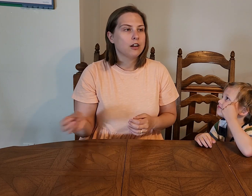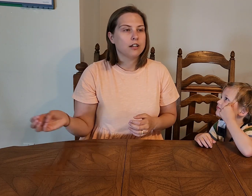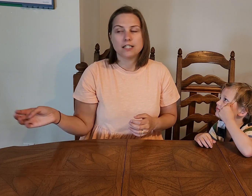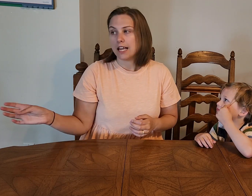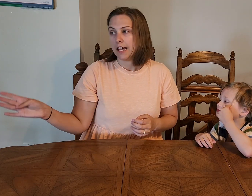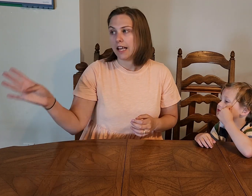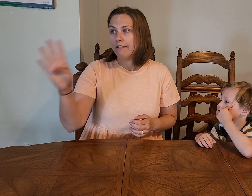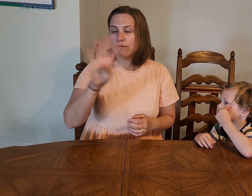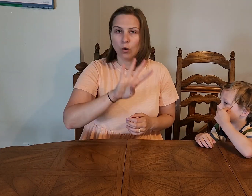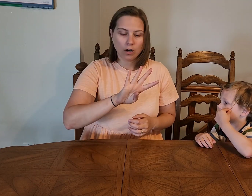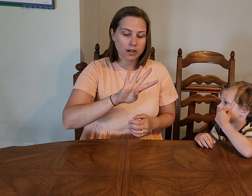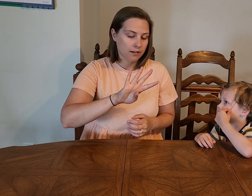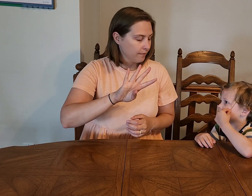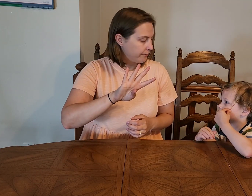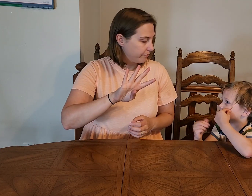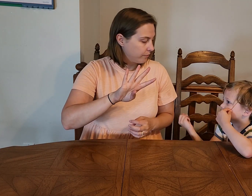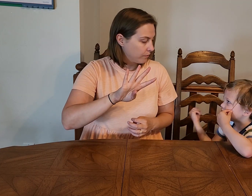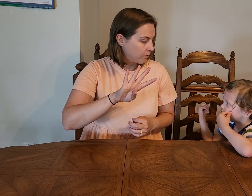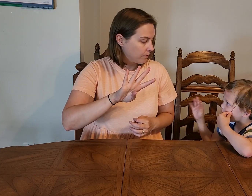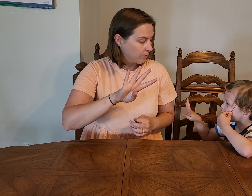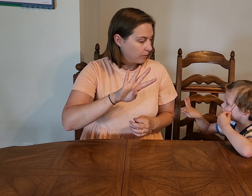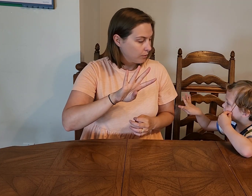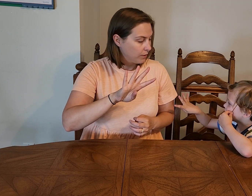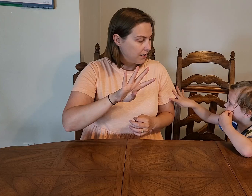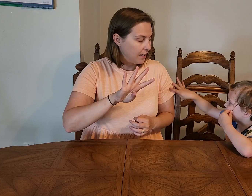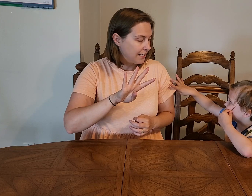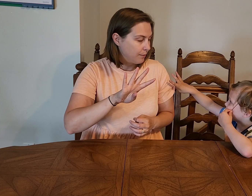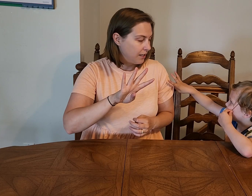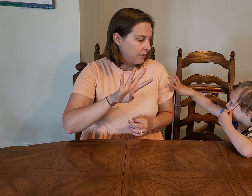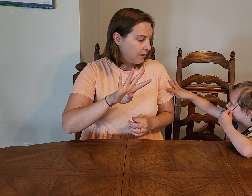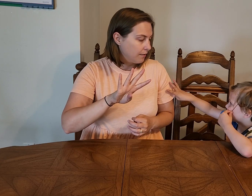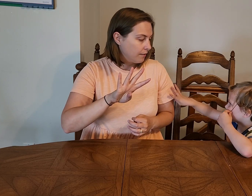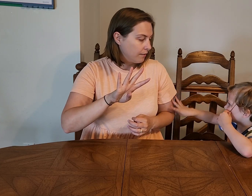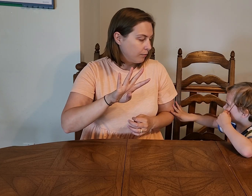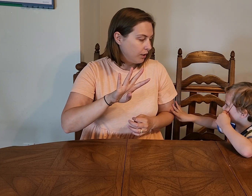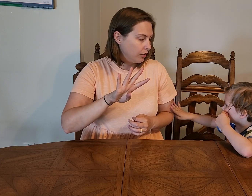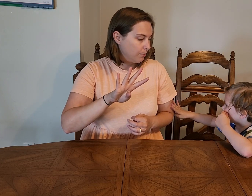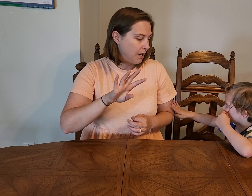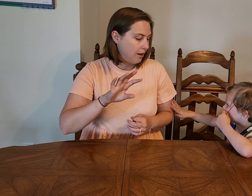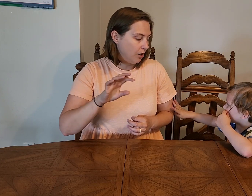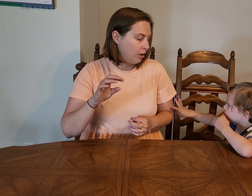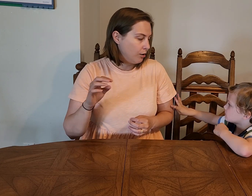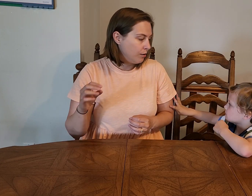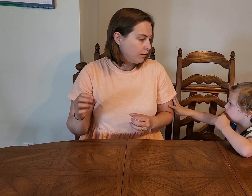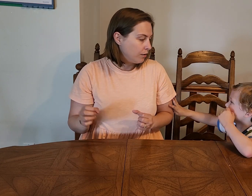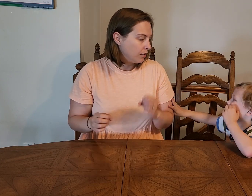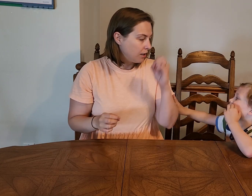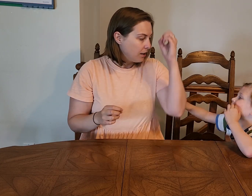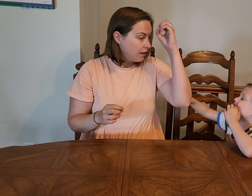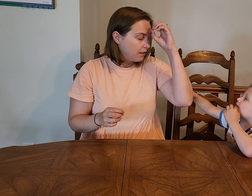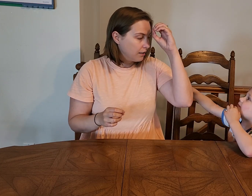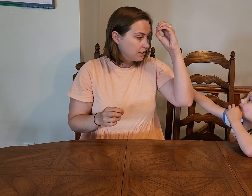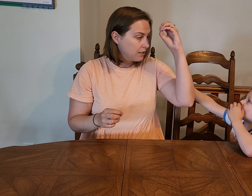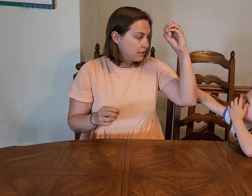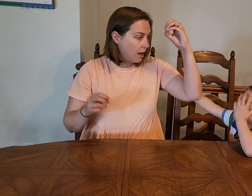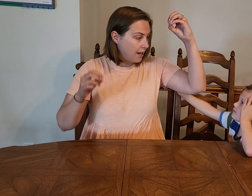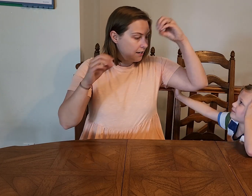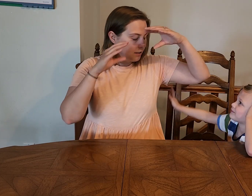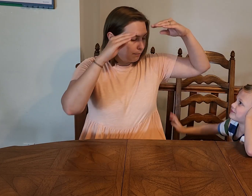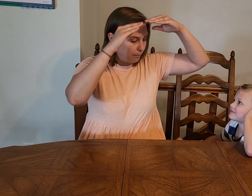And then on day four, we did last week, we learned about the sun. The